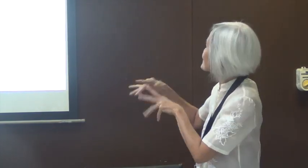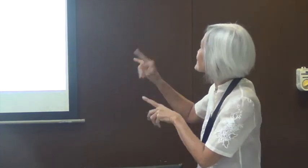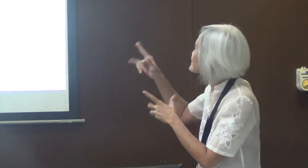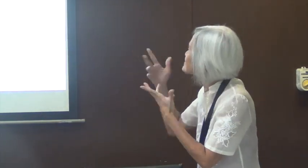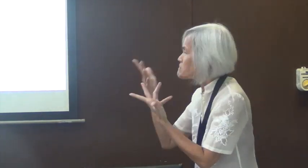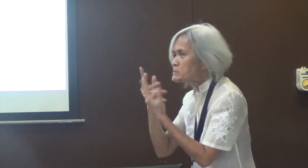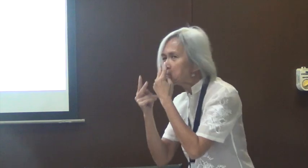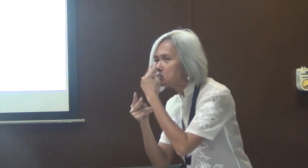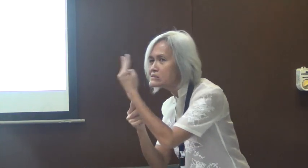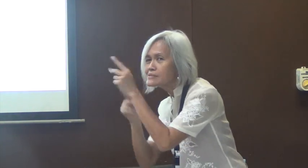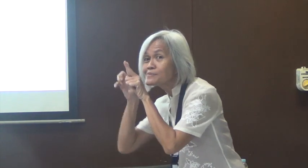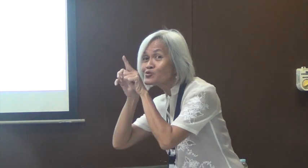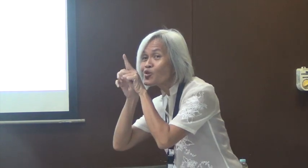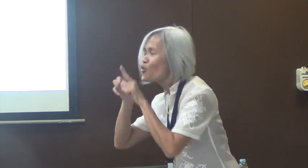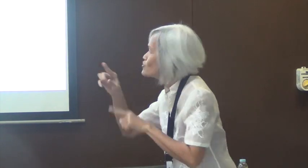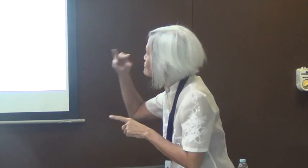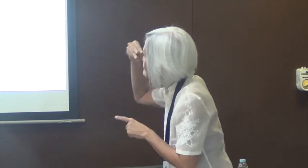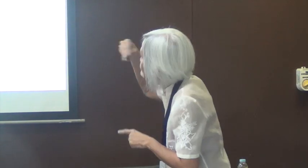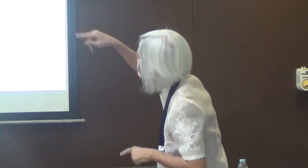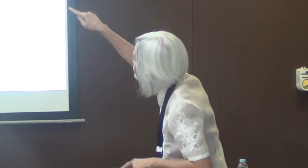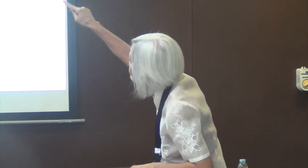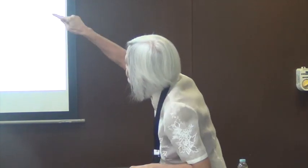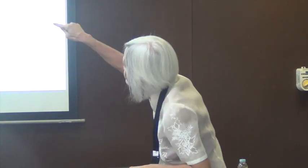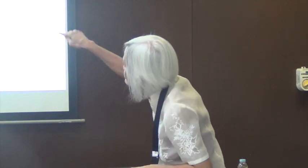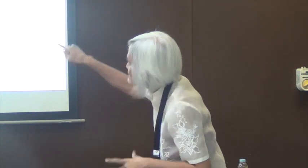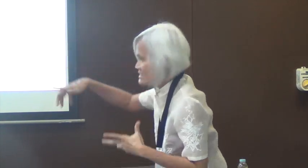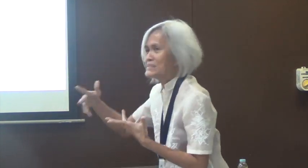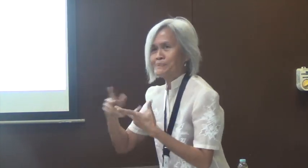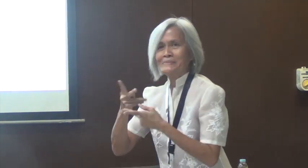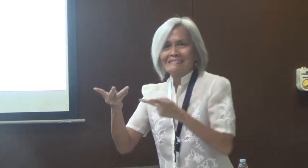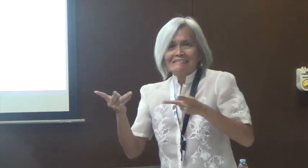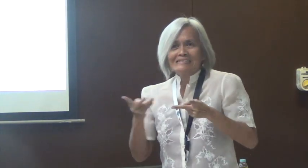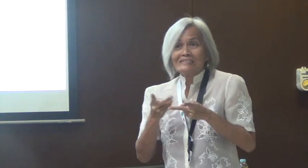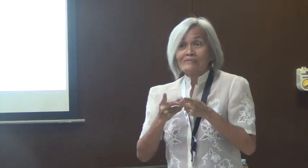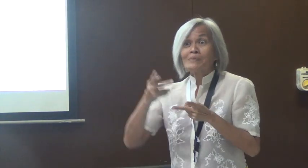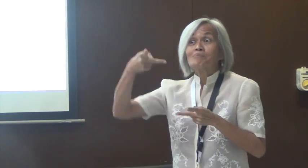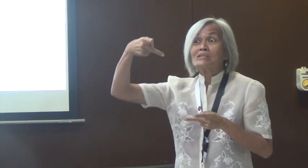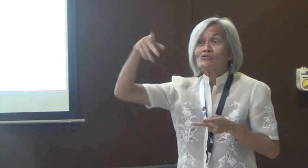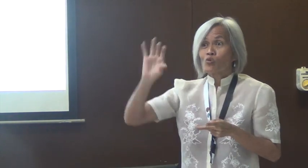they've been coming to the Philippines. Take note of those stars.